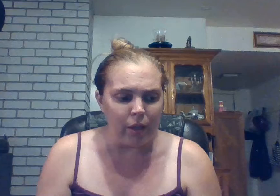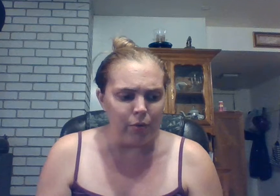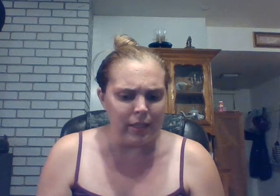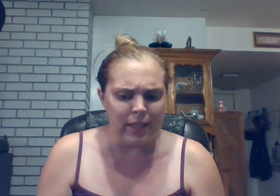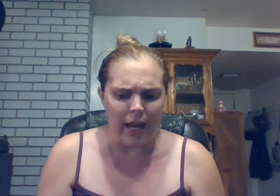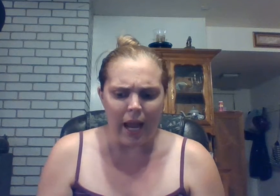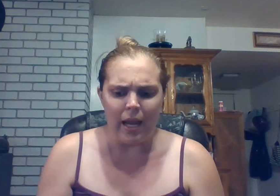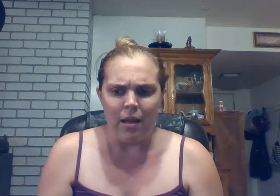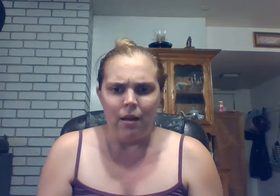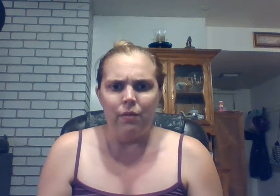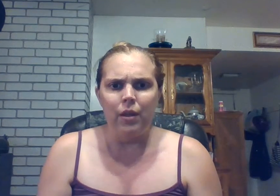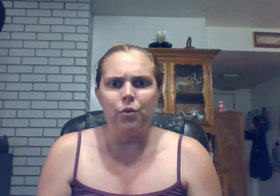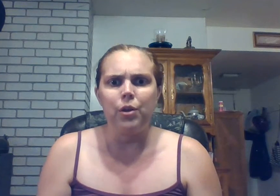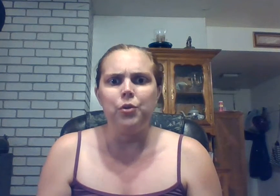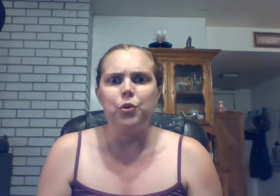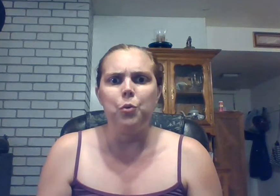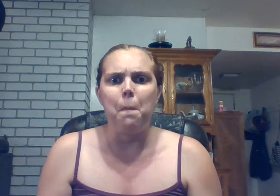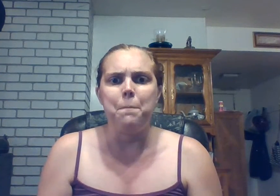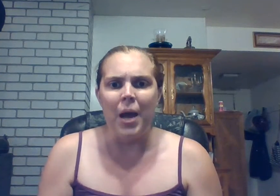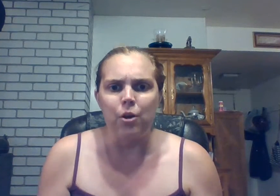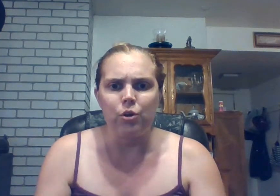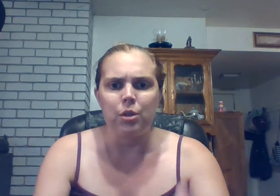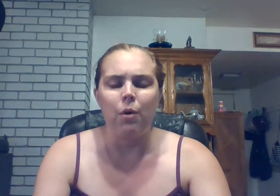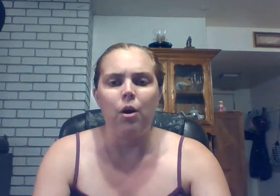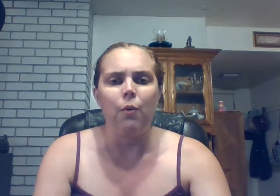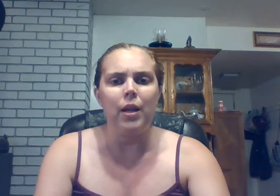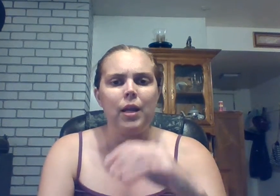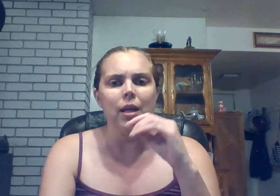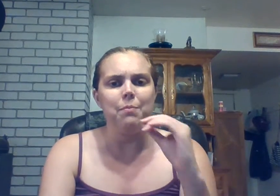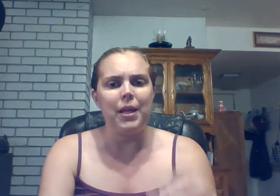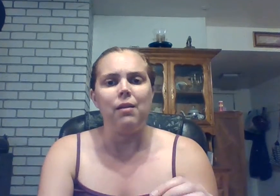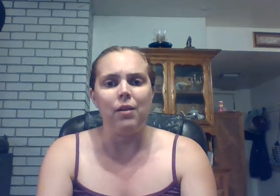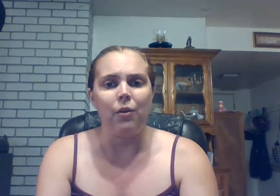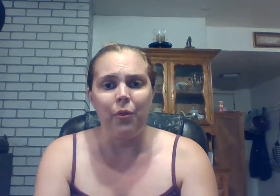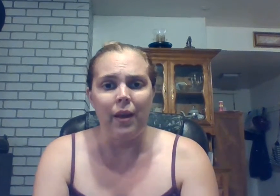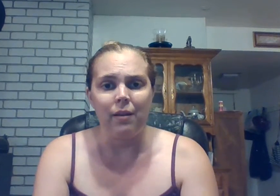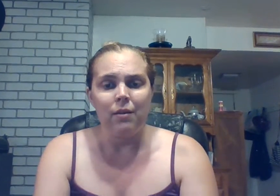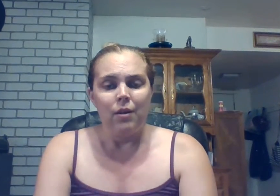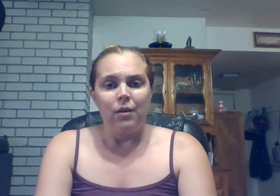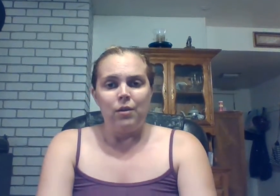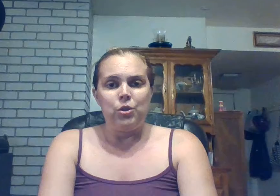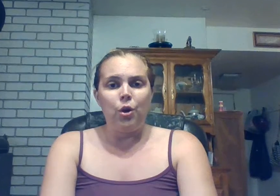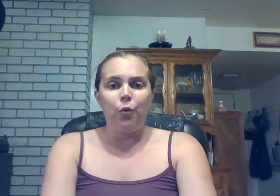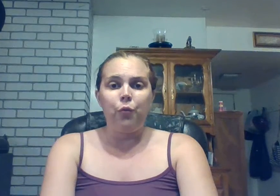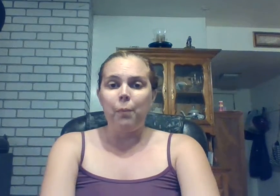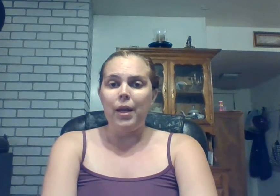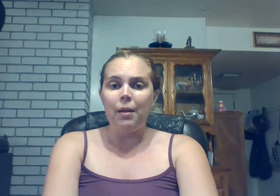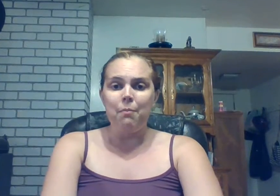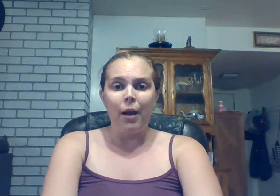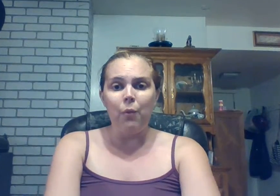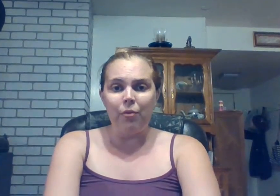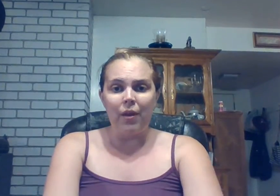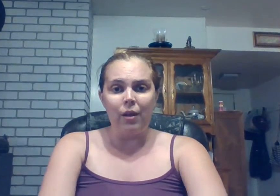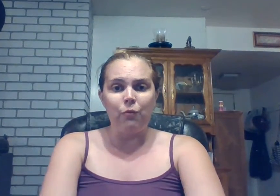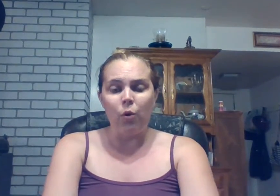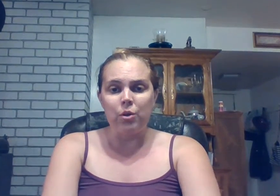thing you did today that you can do better tomorrow and it can be a little thing so for me my one thing for